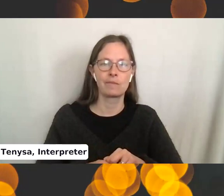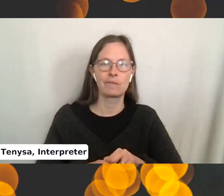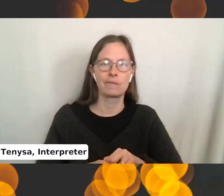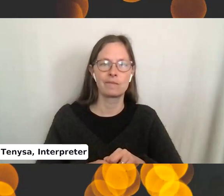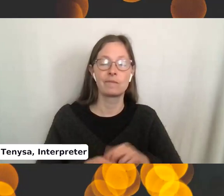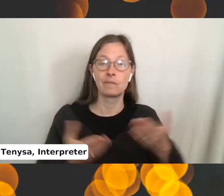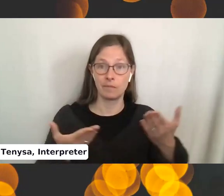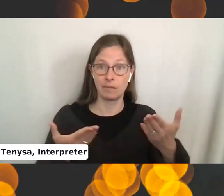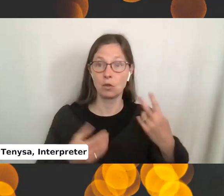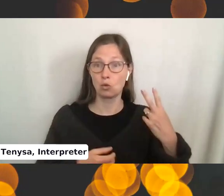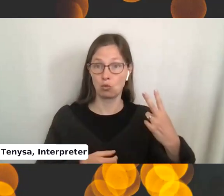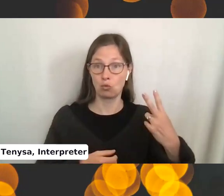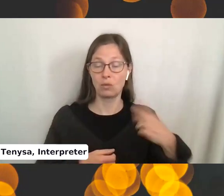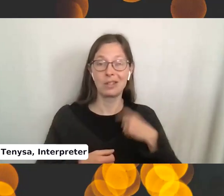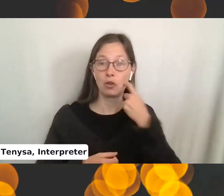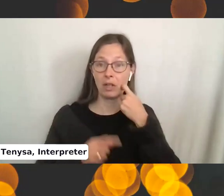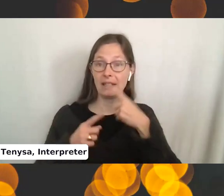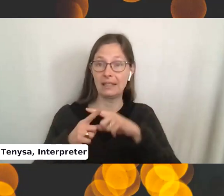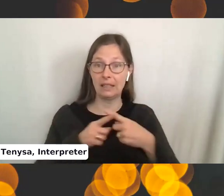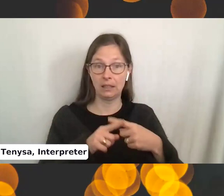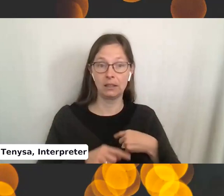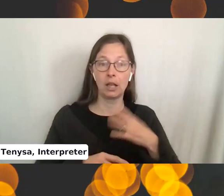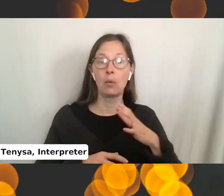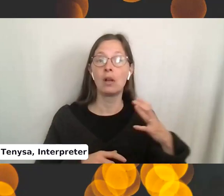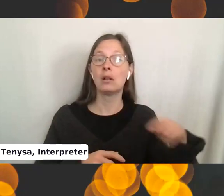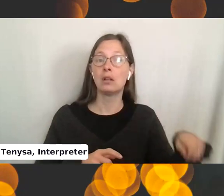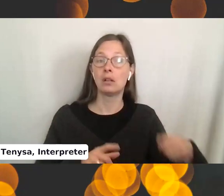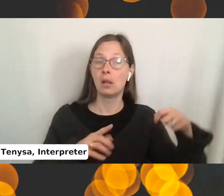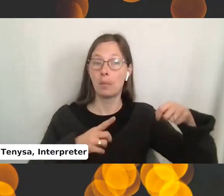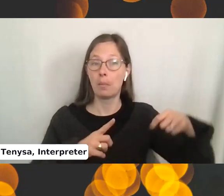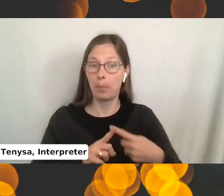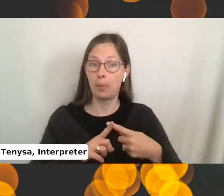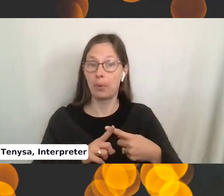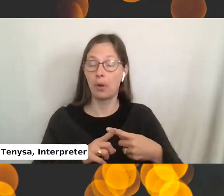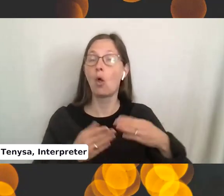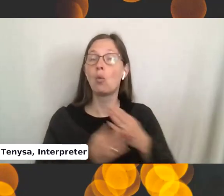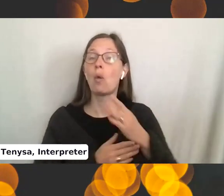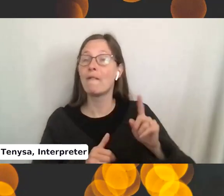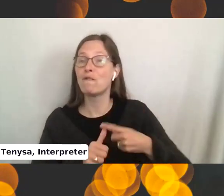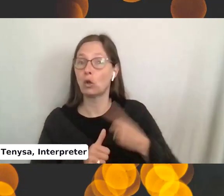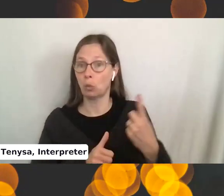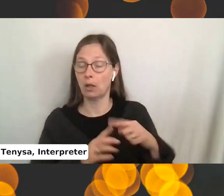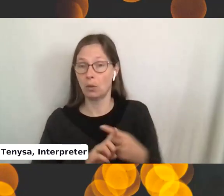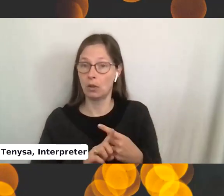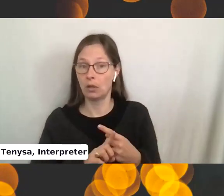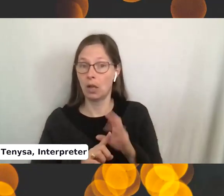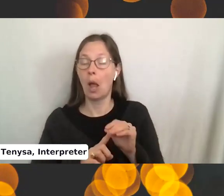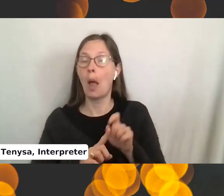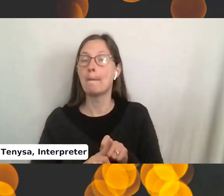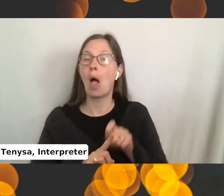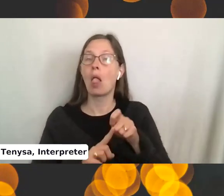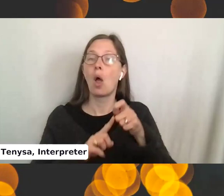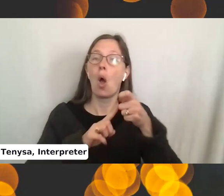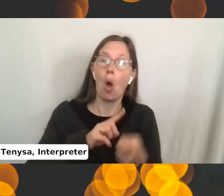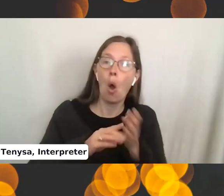So here's the two stitches I knit. I'm to take the point of this needle. I'm going to put it through the first stitch and pull it up